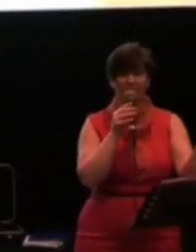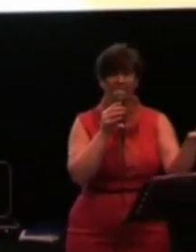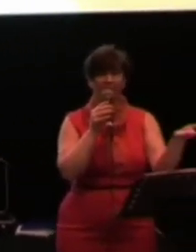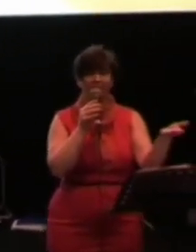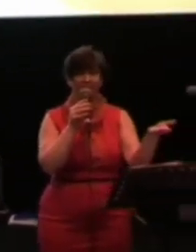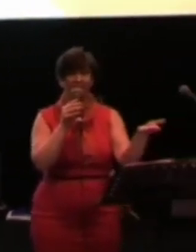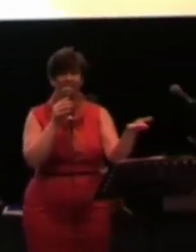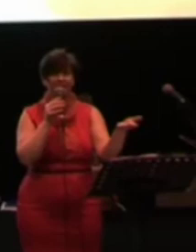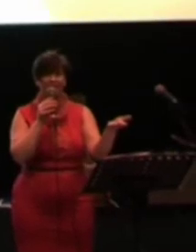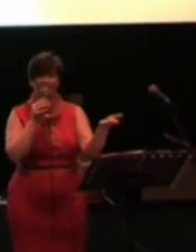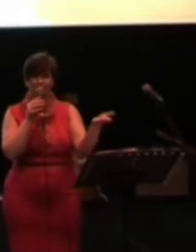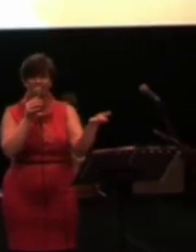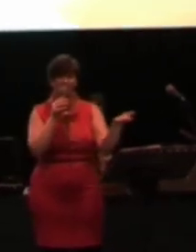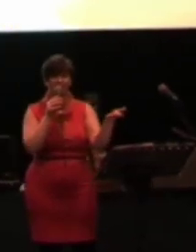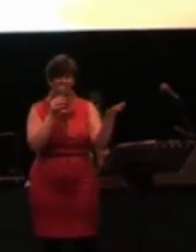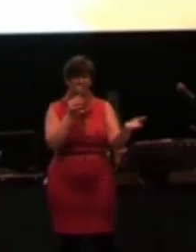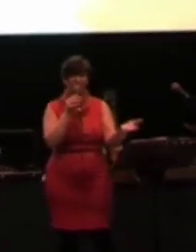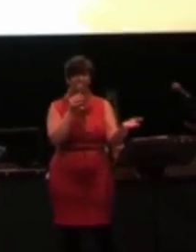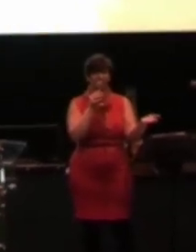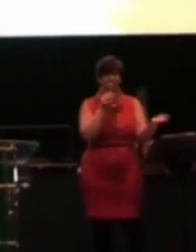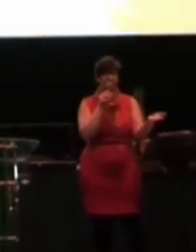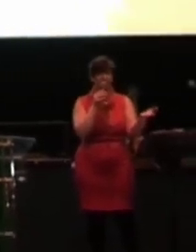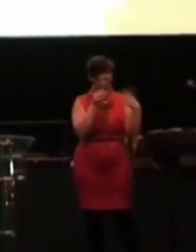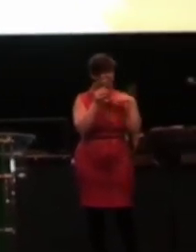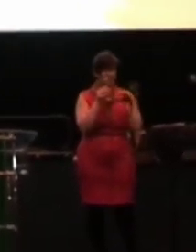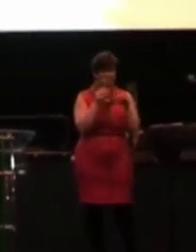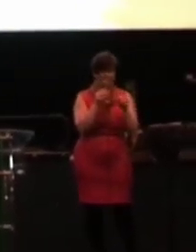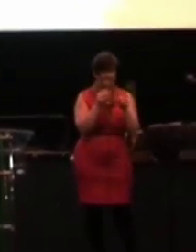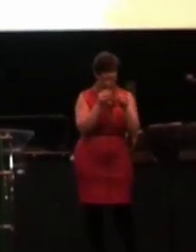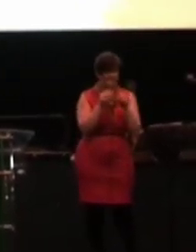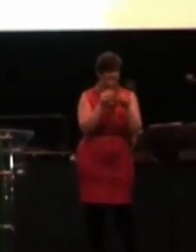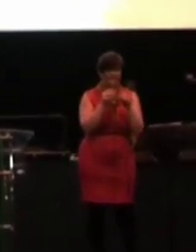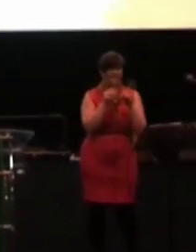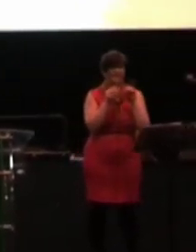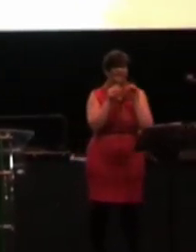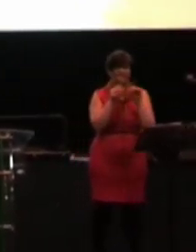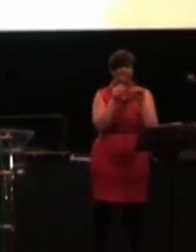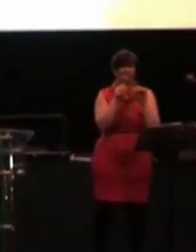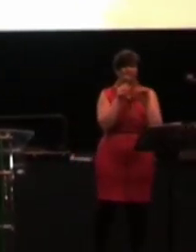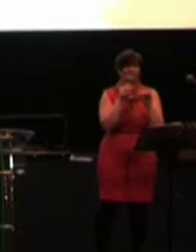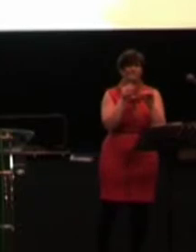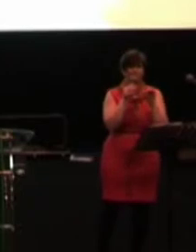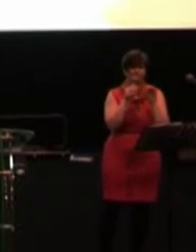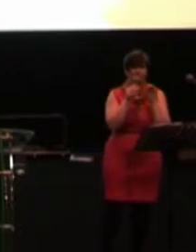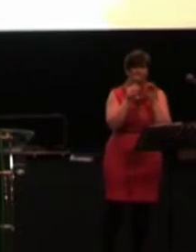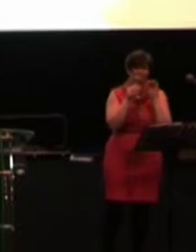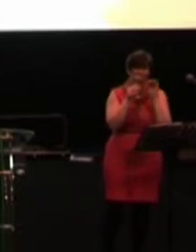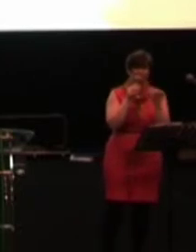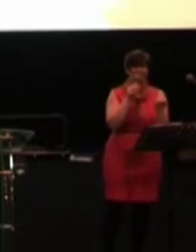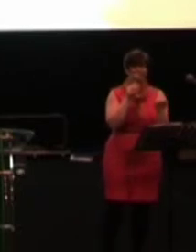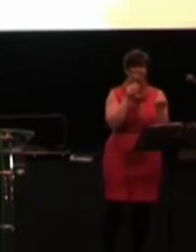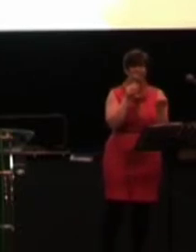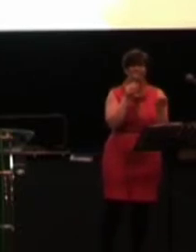if you don't read it. Come on, no. Come on. Pick up your Bibles, church. It's not condemning, please. I know there are moments when you